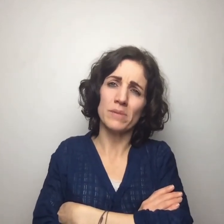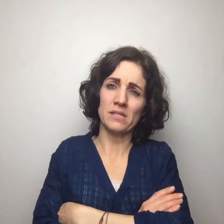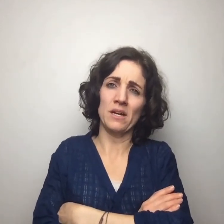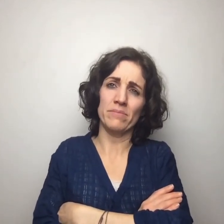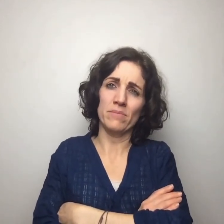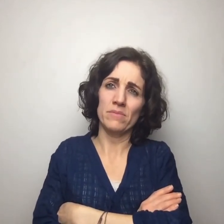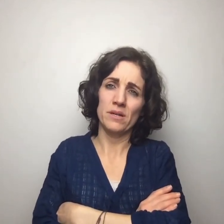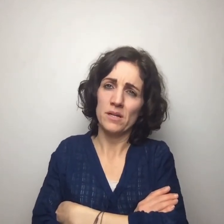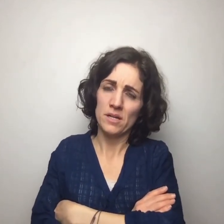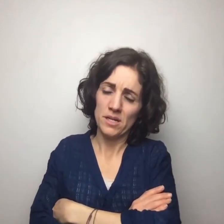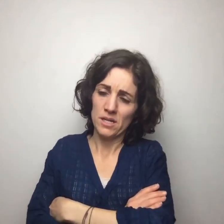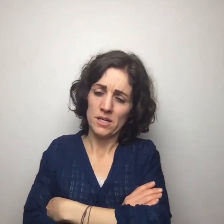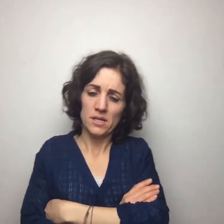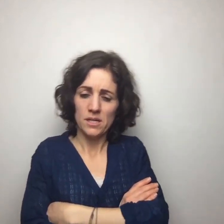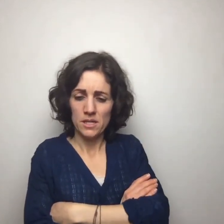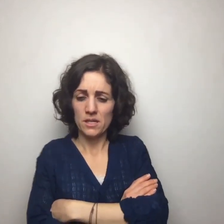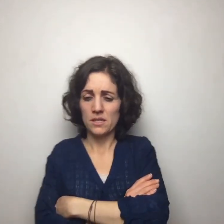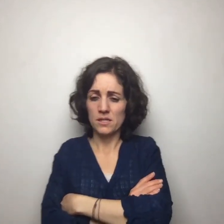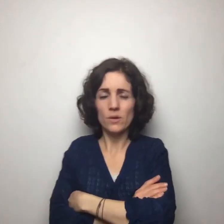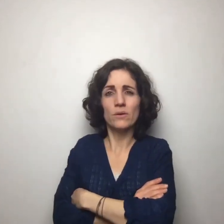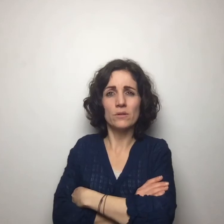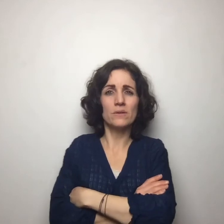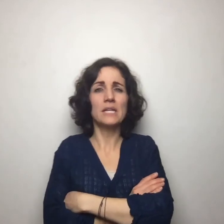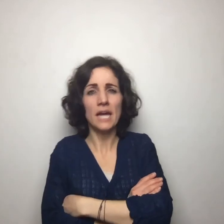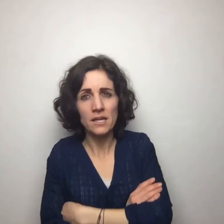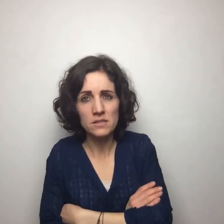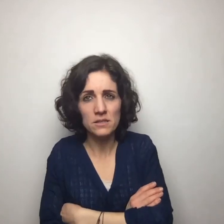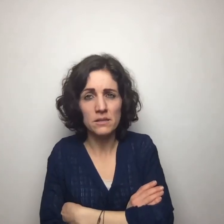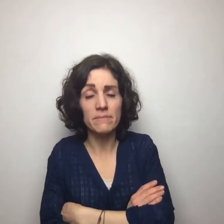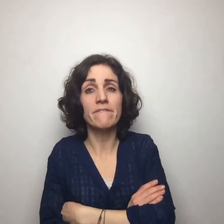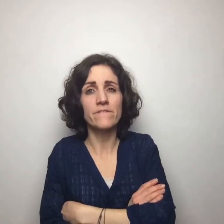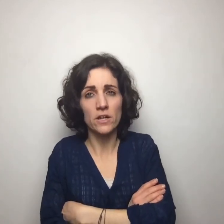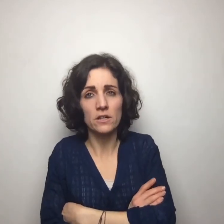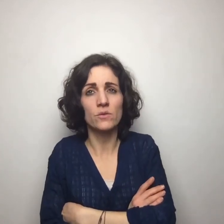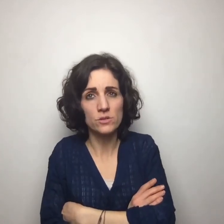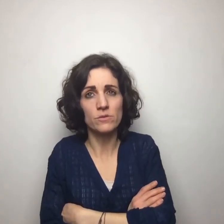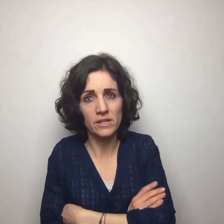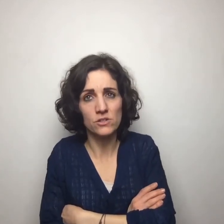my time. So you can cancel my fucking reservation.